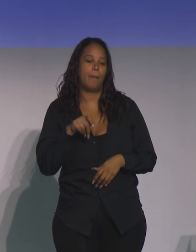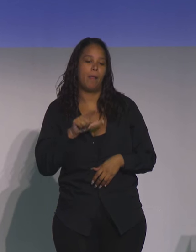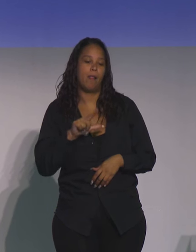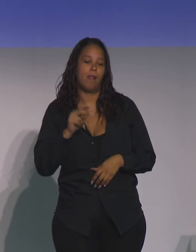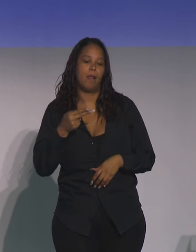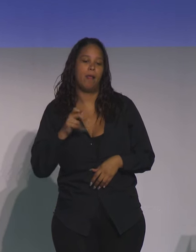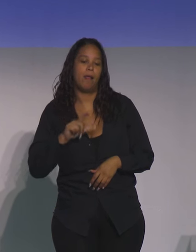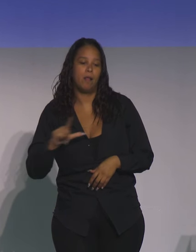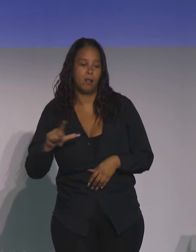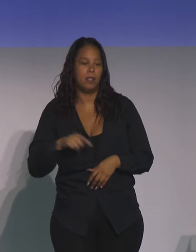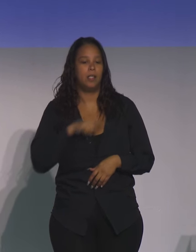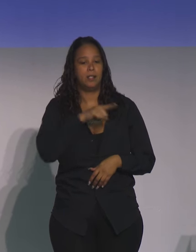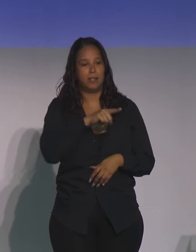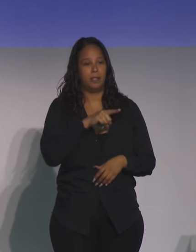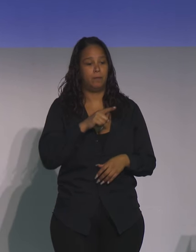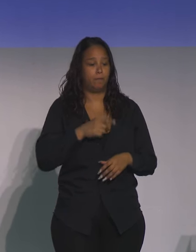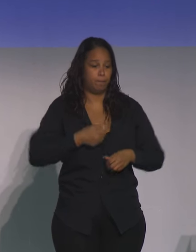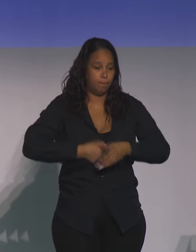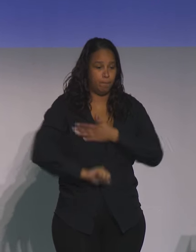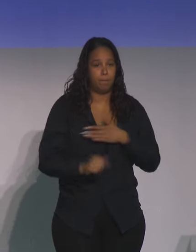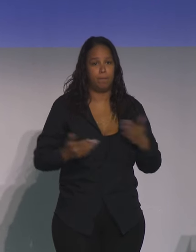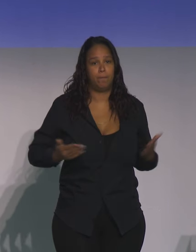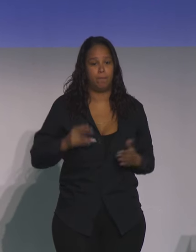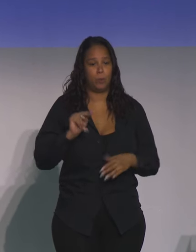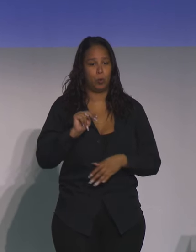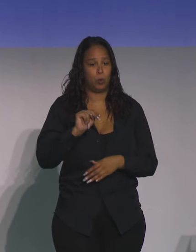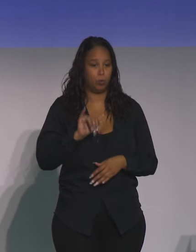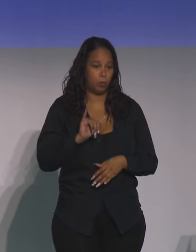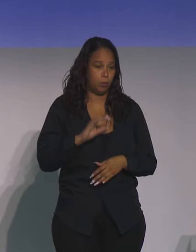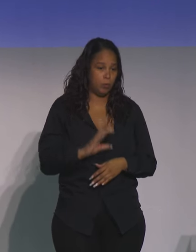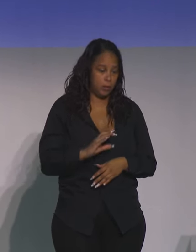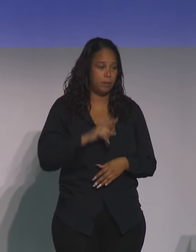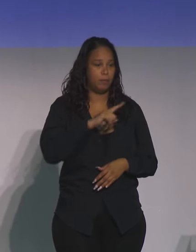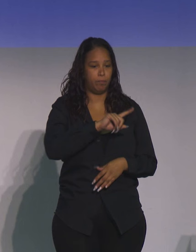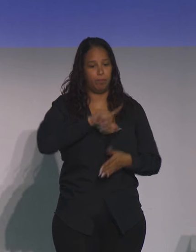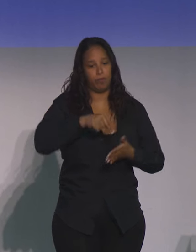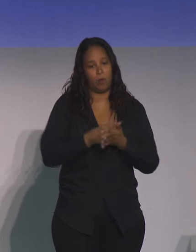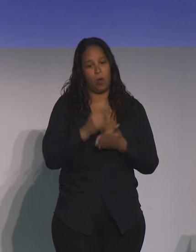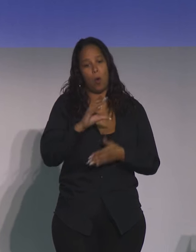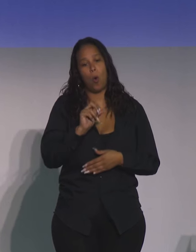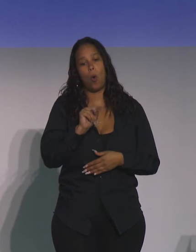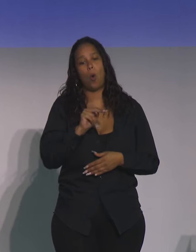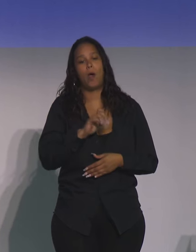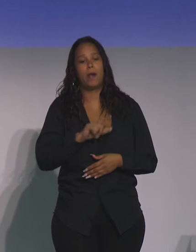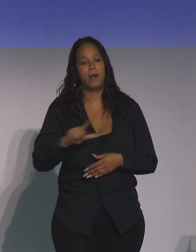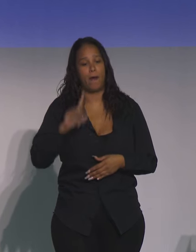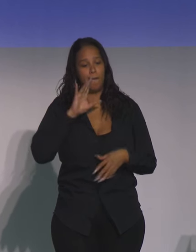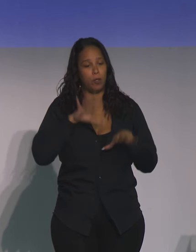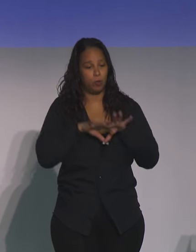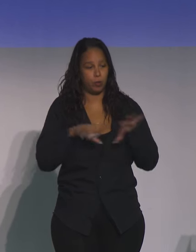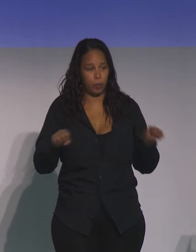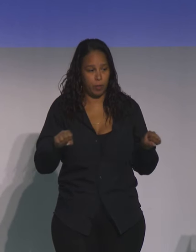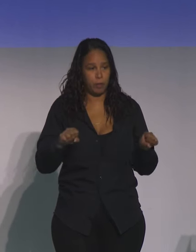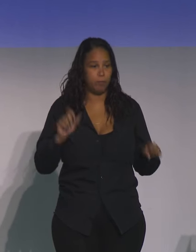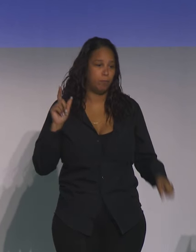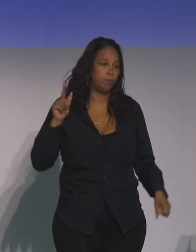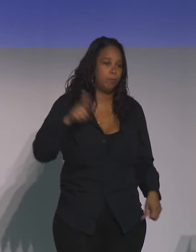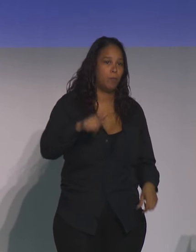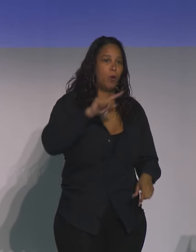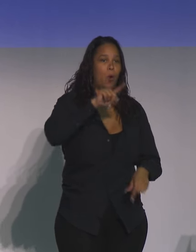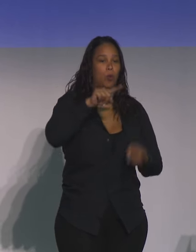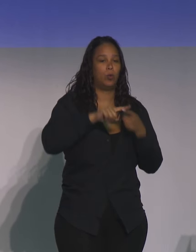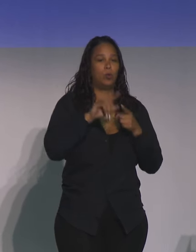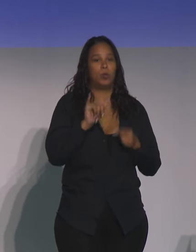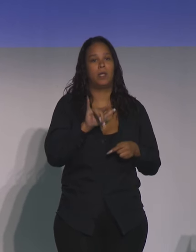She's a native New Yorker, a graduate of Cornell University for her undergraduate degree, went down the road to Yale University